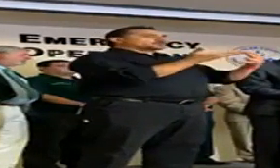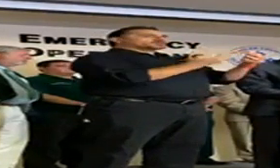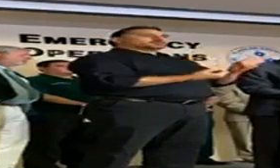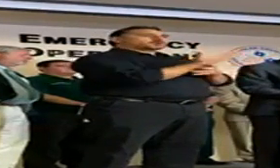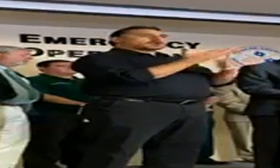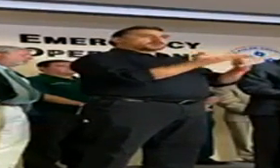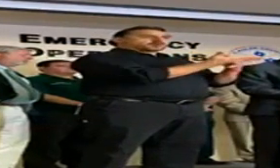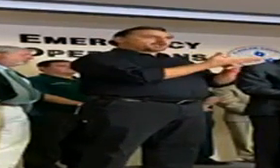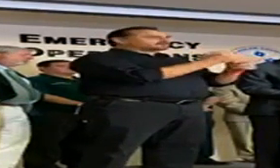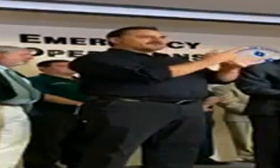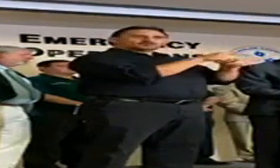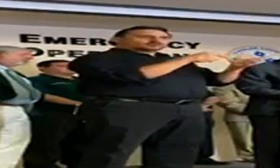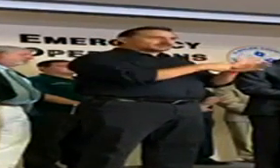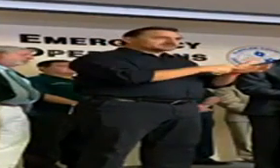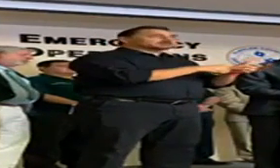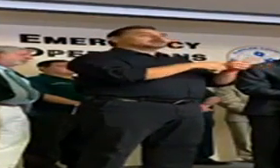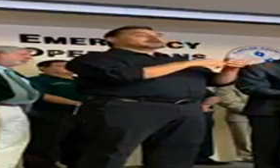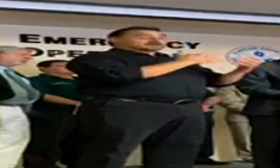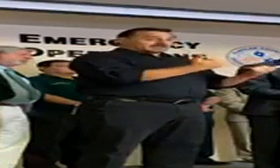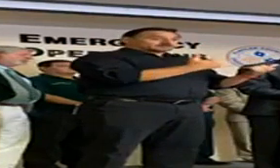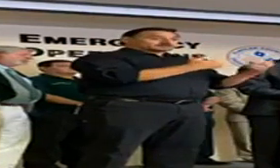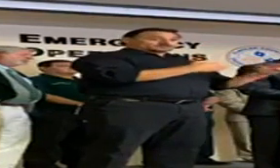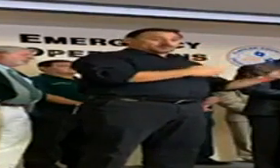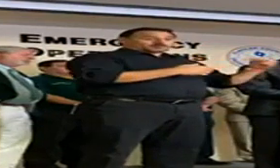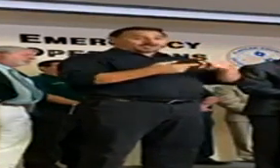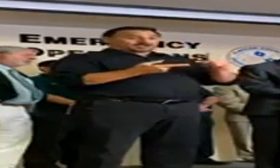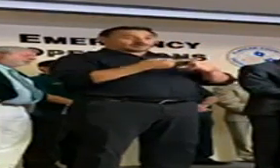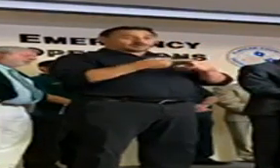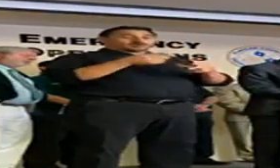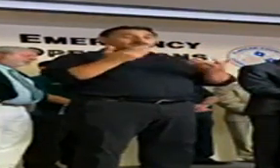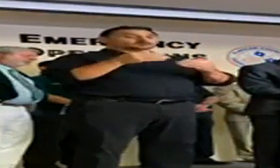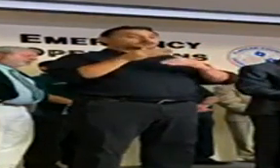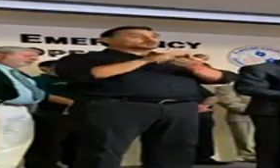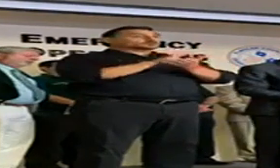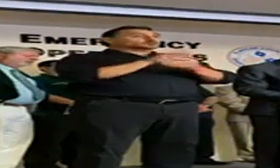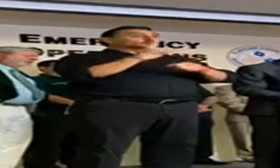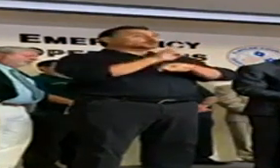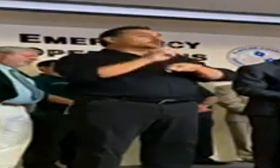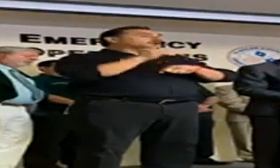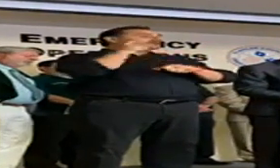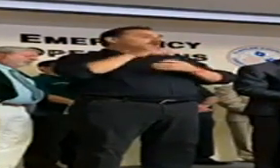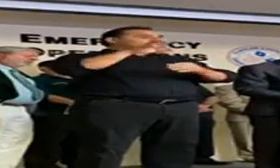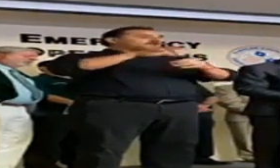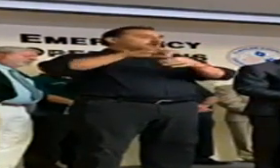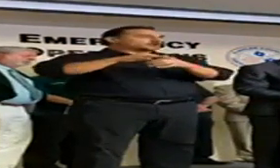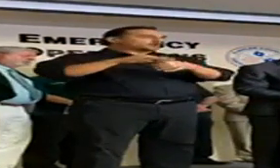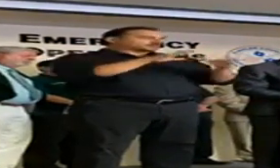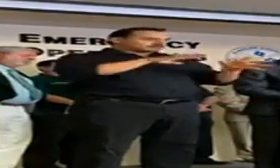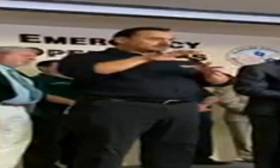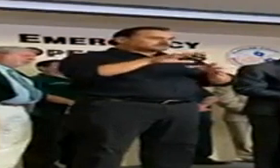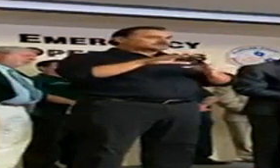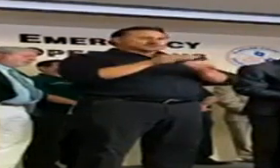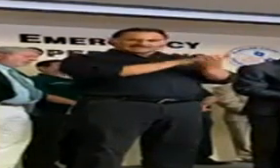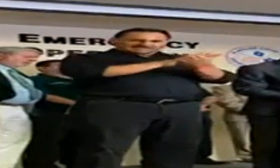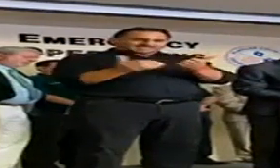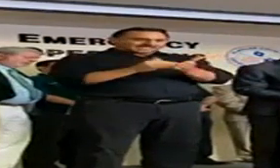back to the portion of the schools being used today as polling places and do need another disinfecting. This way,